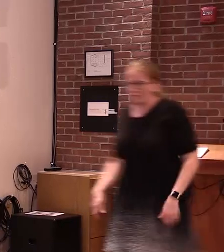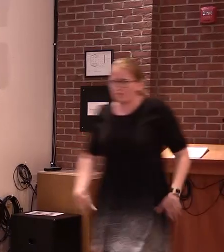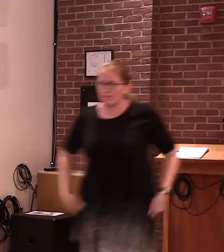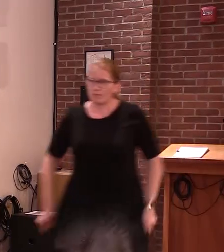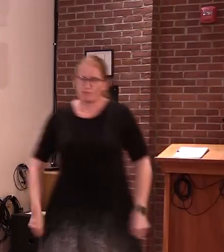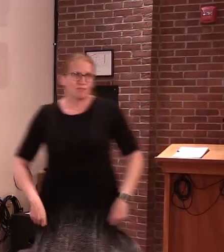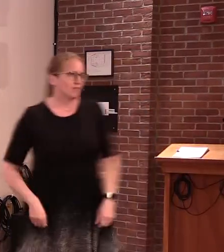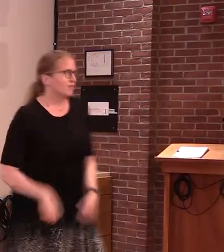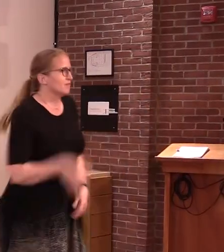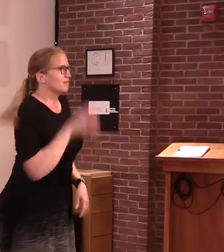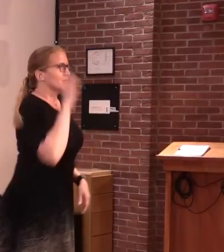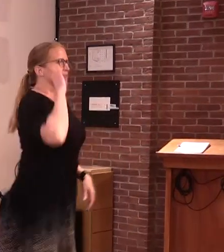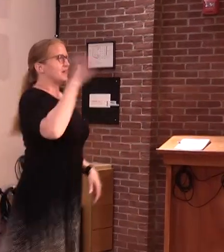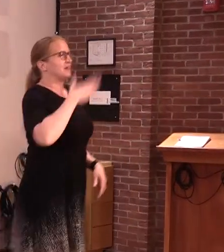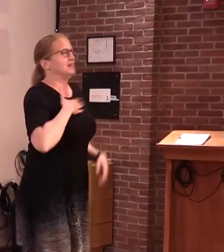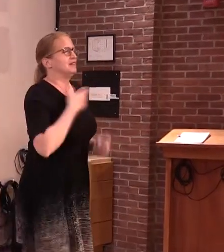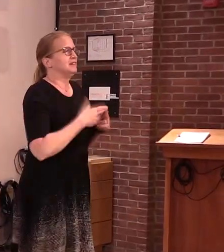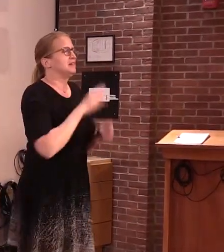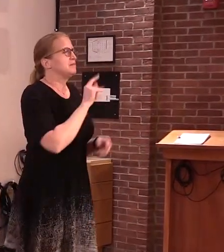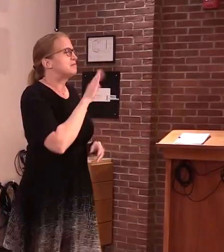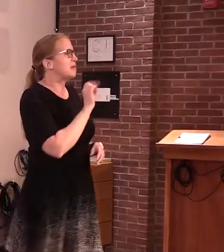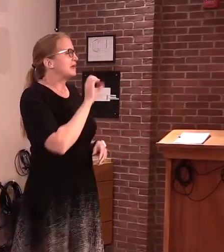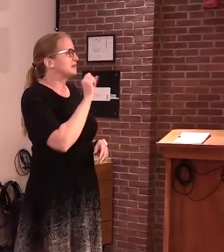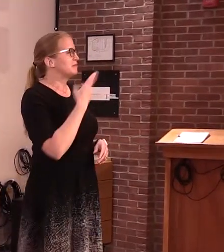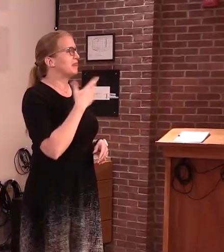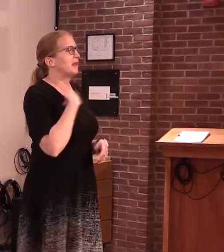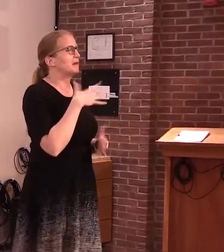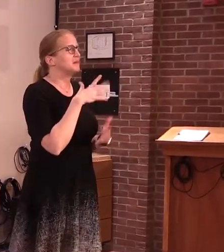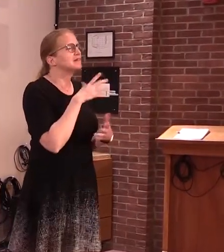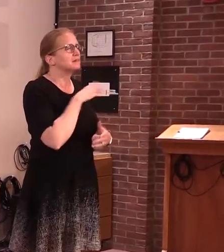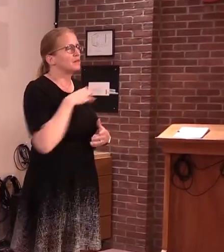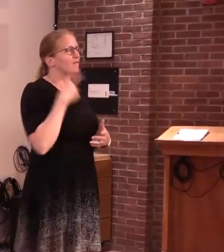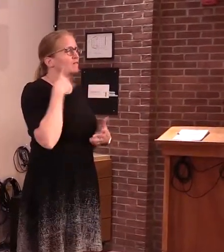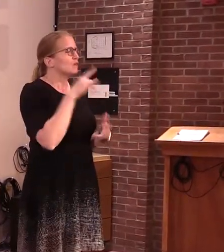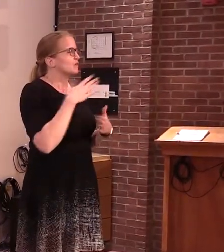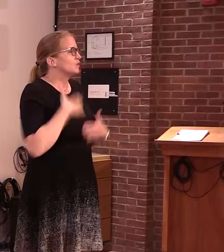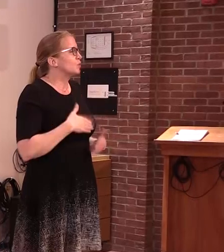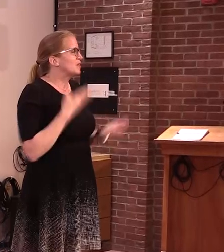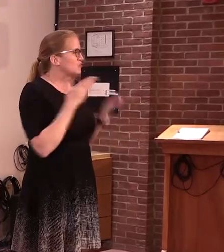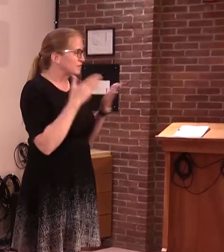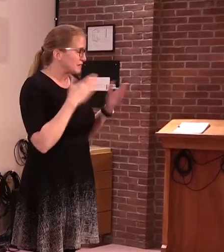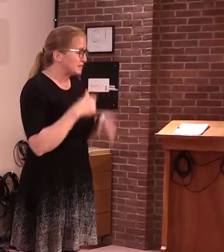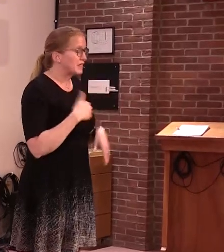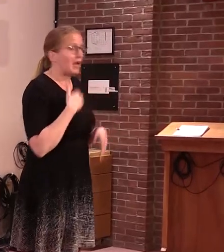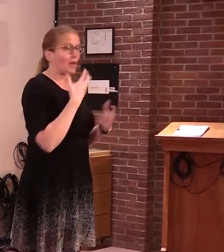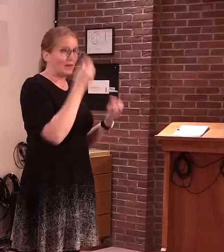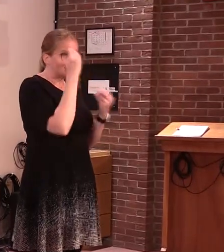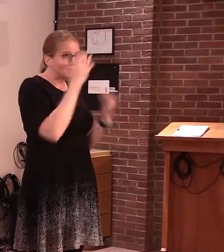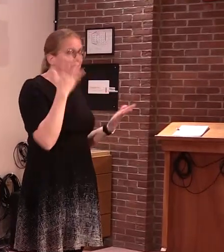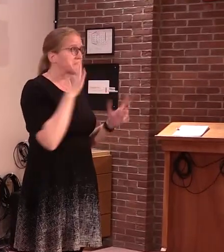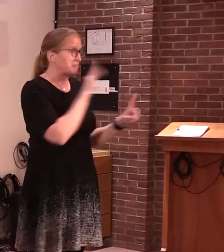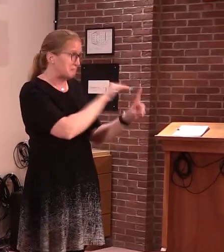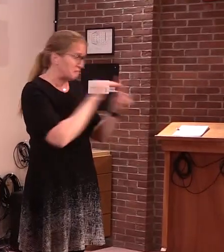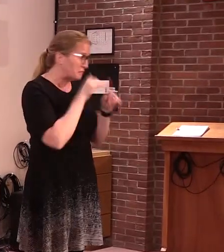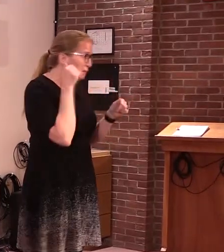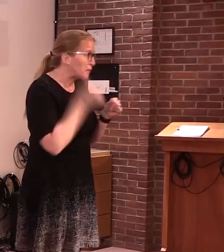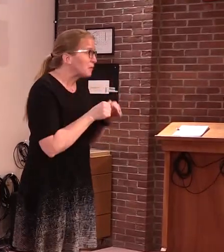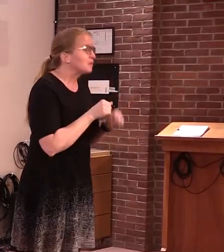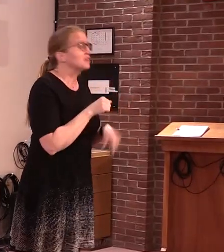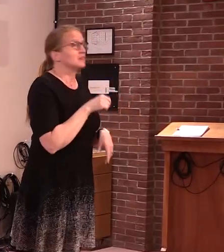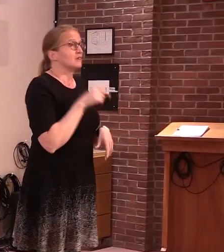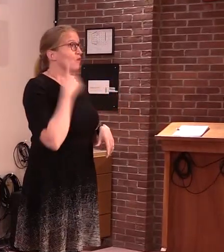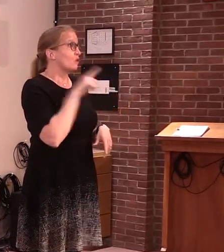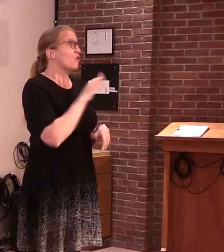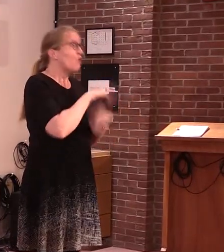Hi, I'm Mike Smith, Secretary of Human Services. I just wanted to take a moment to remind Vermonters and